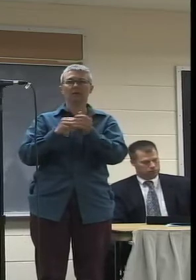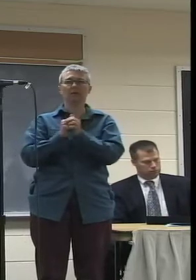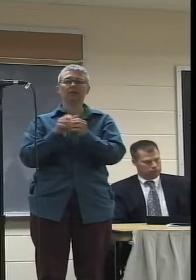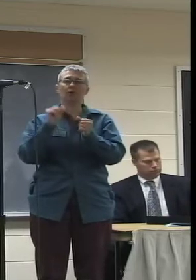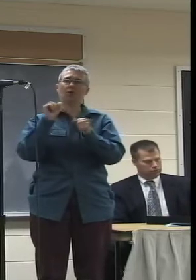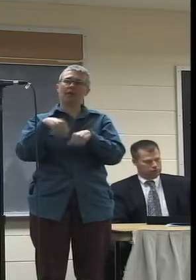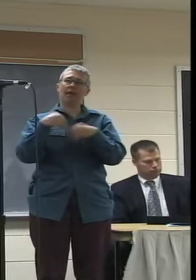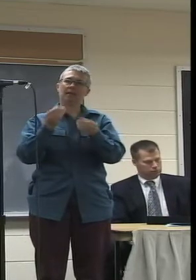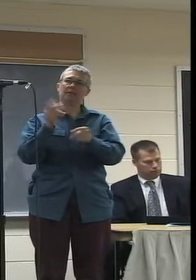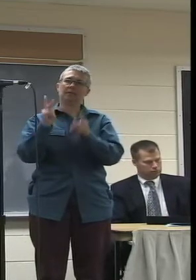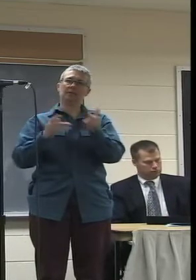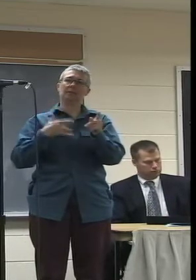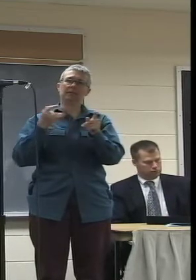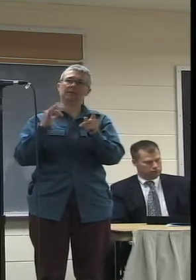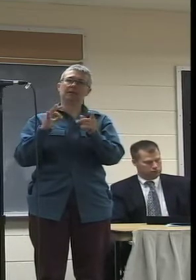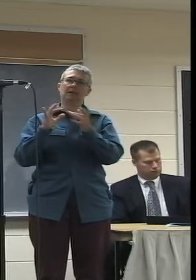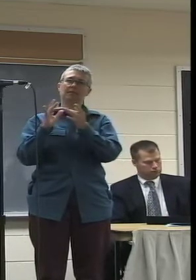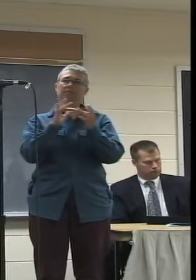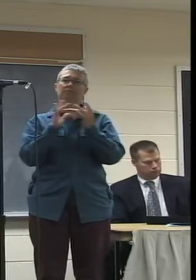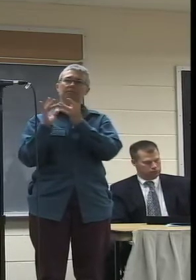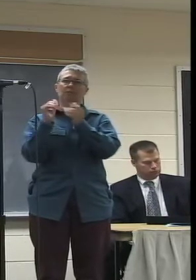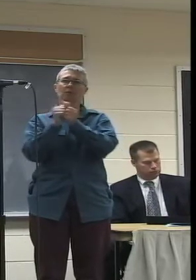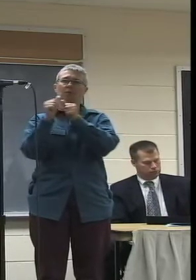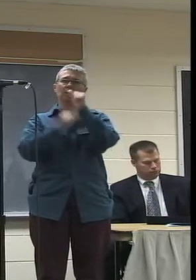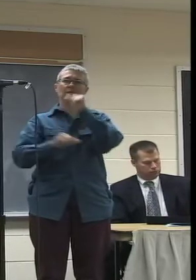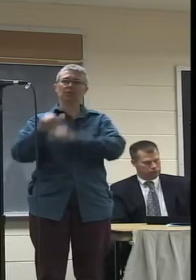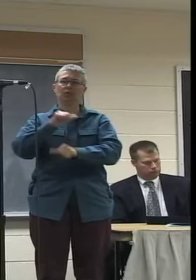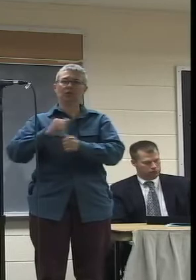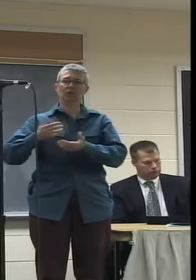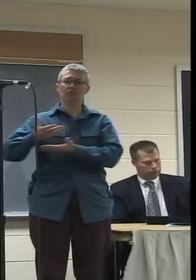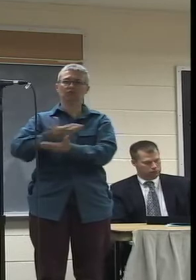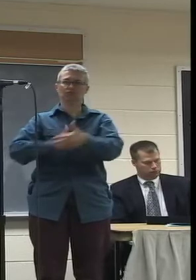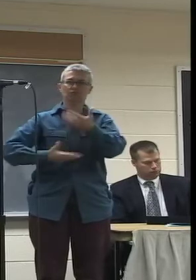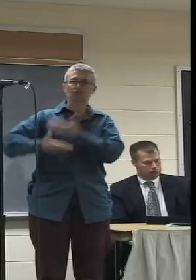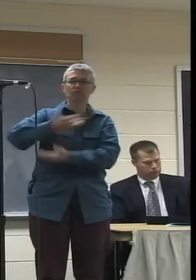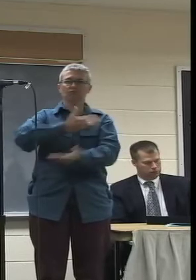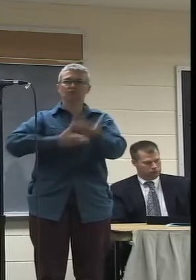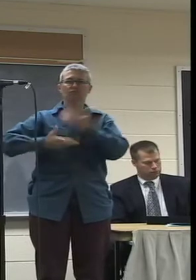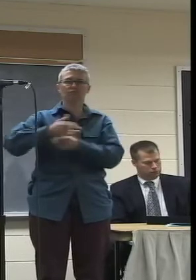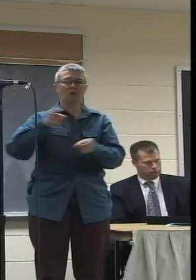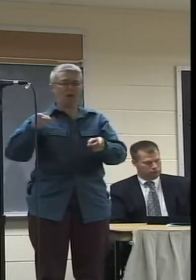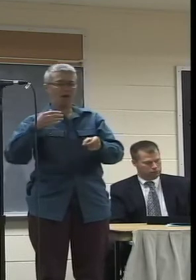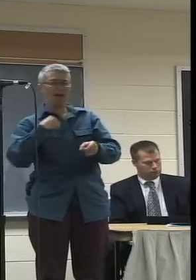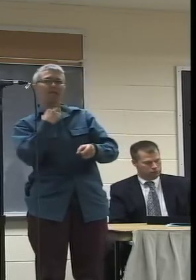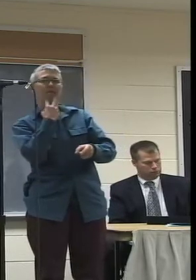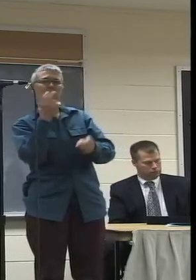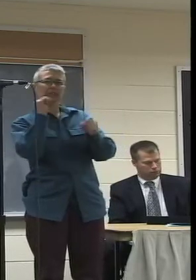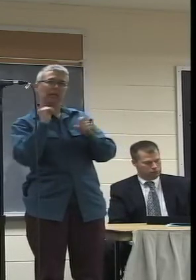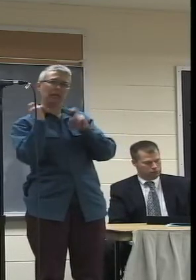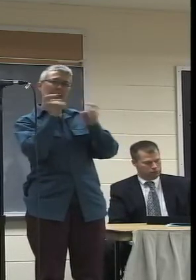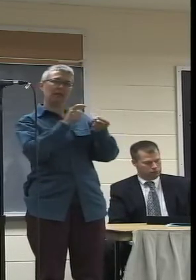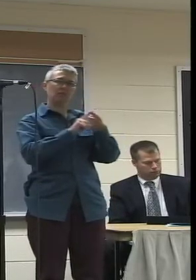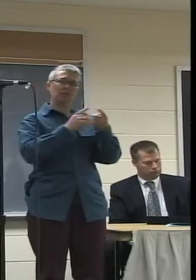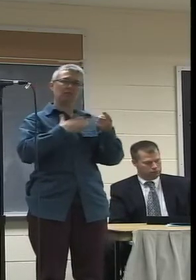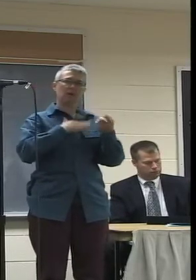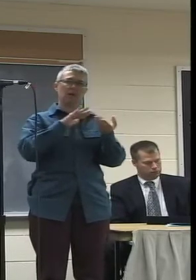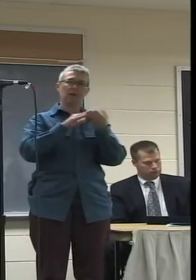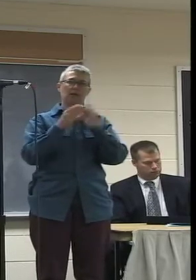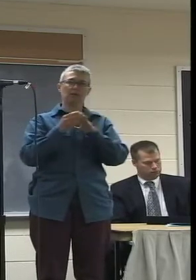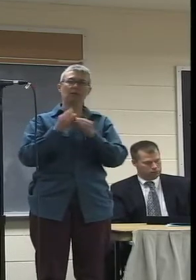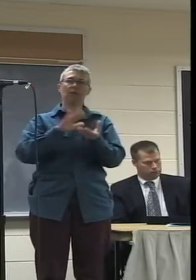each other. It gives a voice to local people, enabling them to contribute to their community and builds the strength of the community.